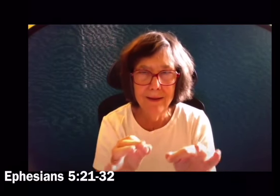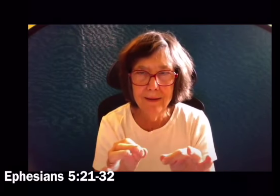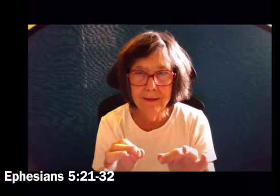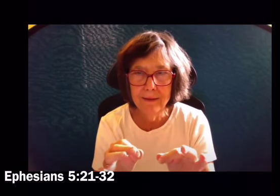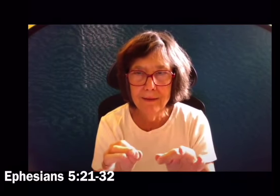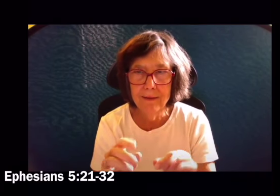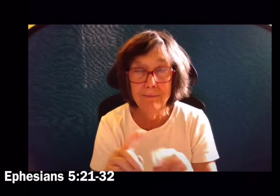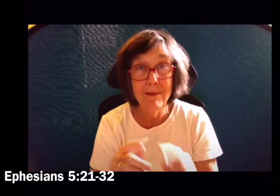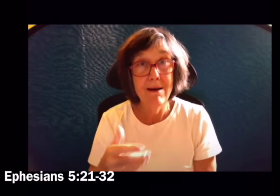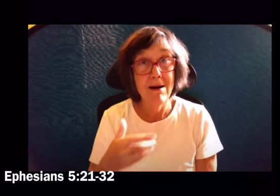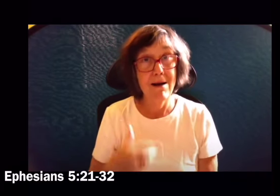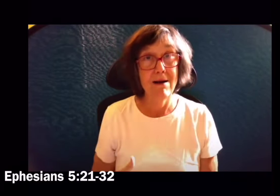the church.